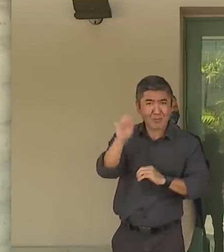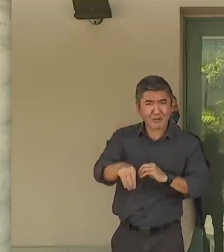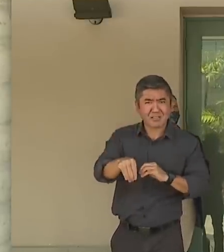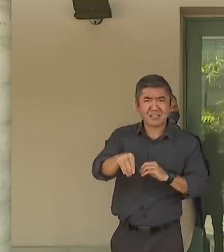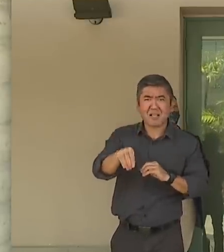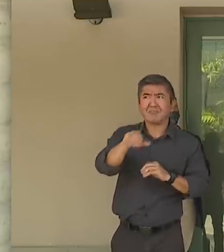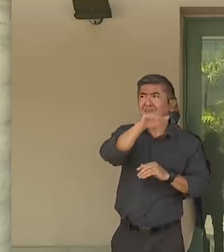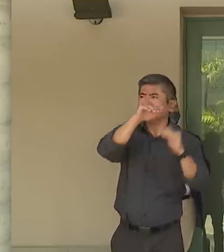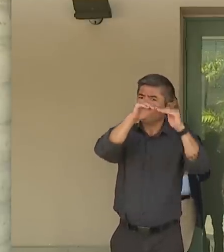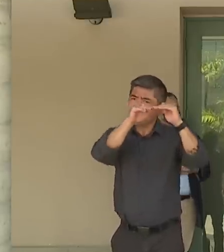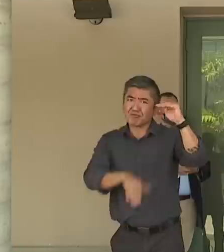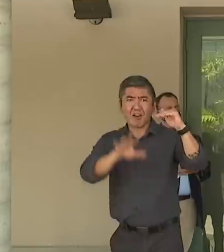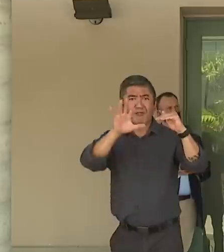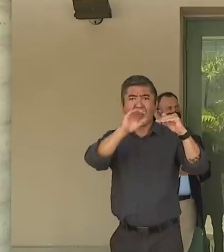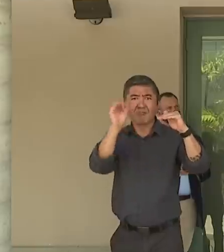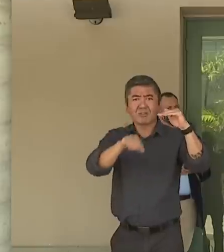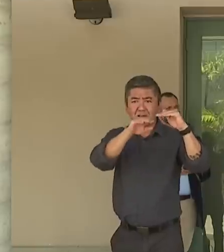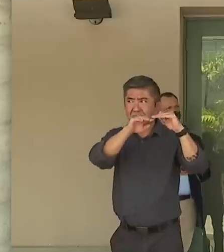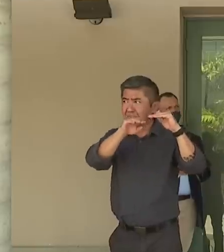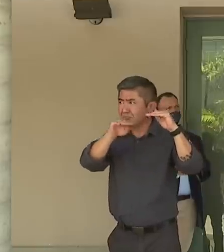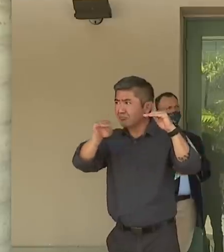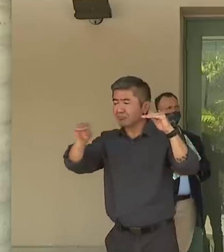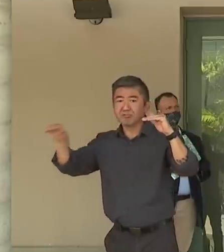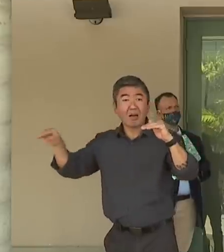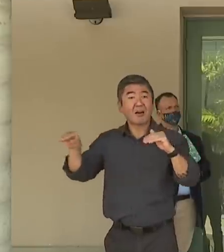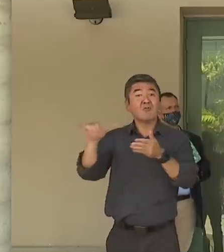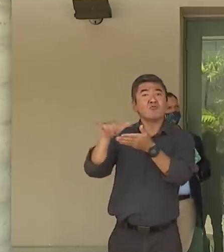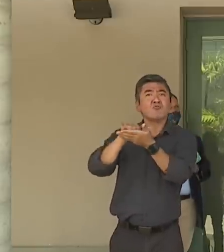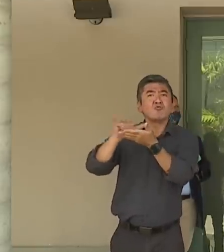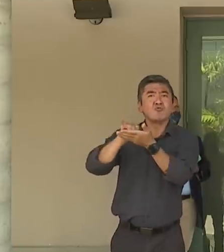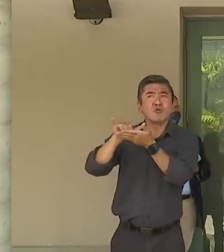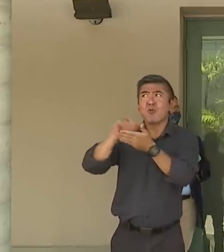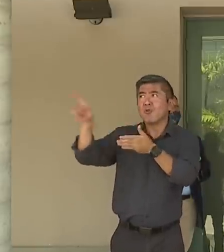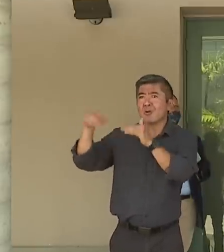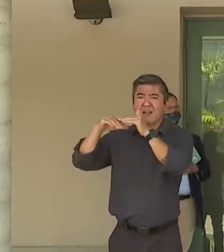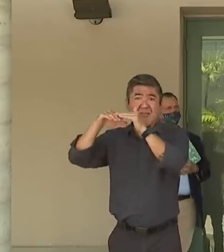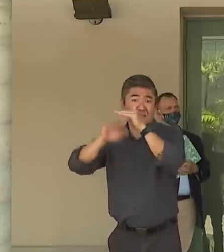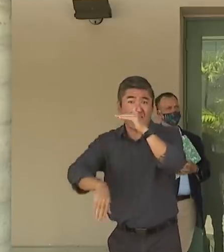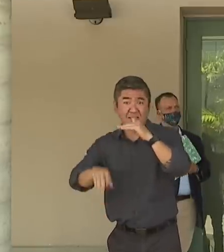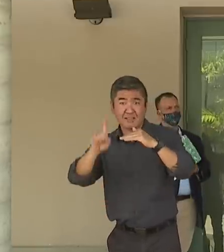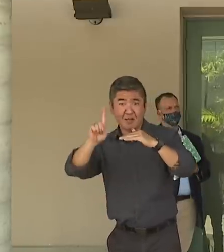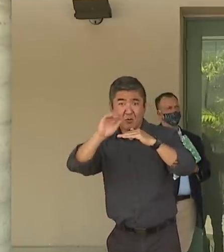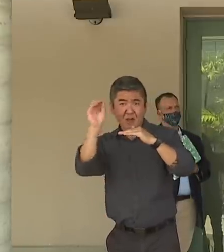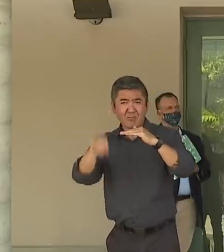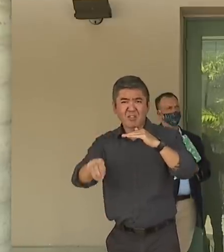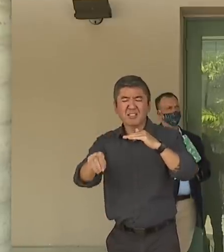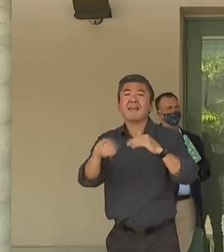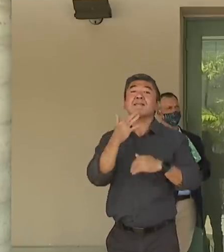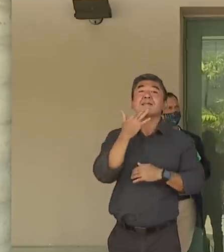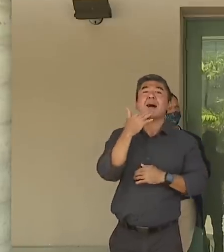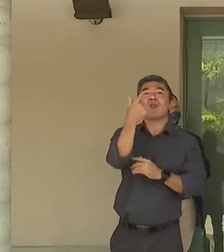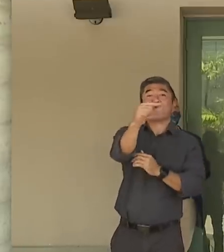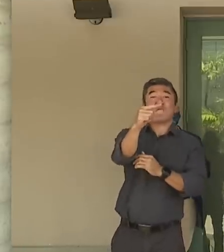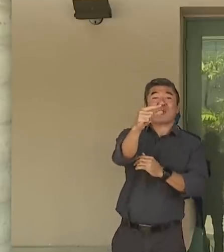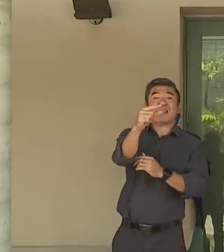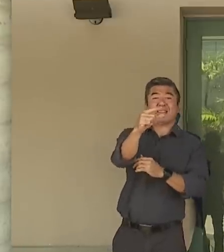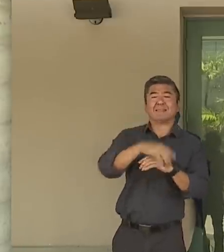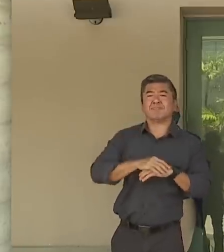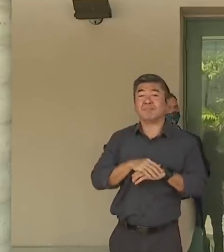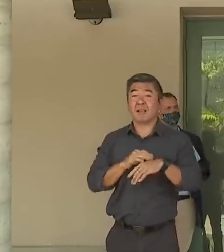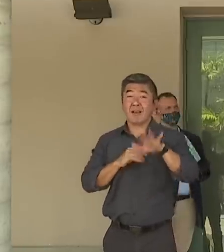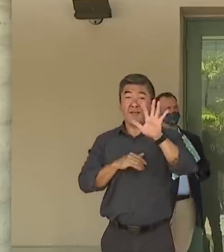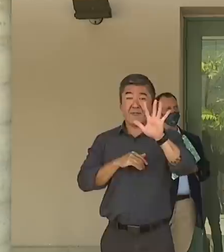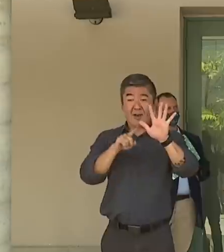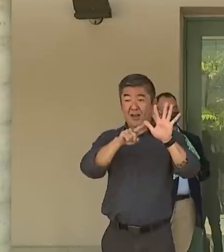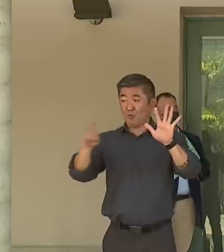which New York currently has, their positivity rate is less than 1%, we consider you to be in the green. If you have a positivity rate between 5 and 10%,